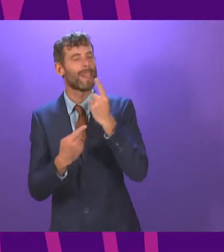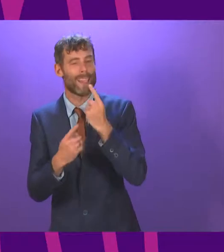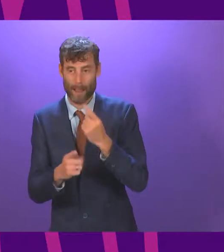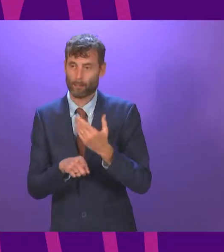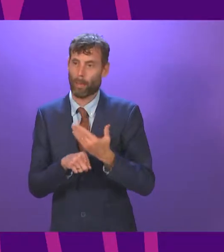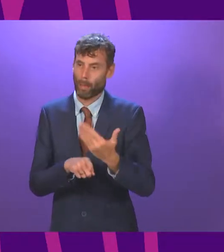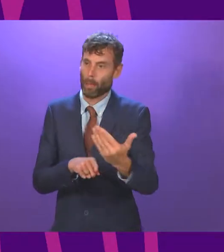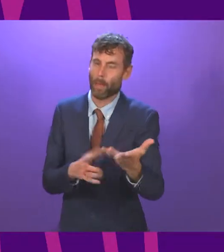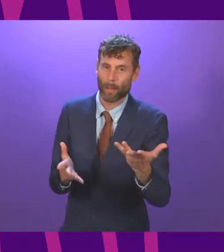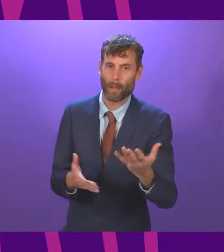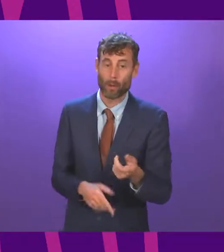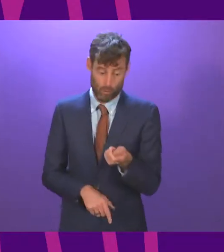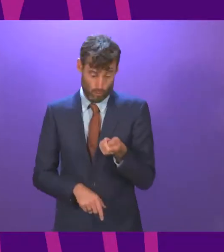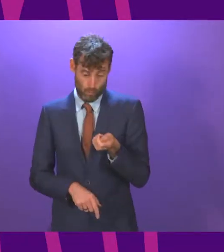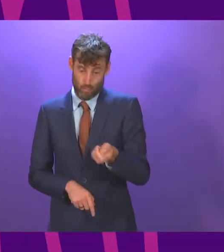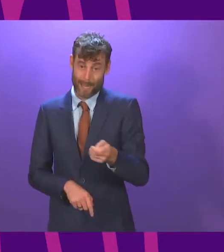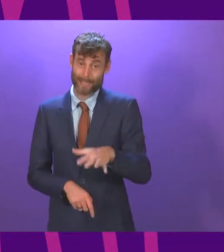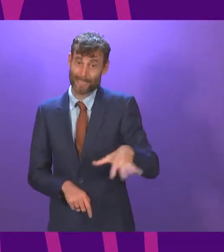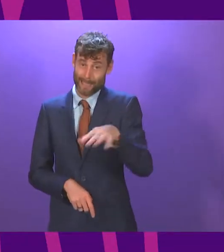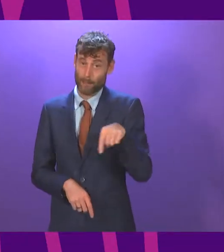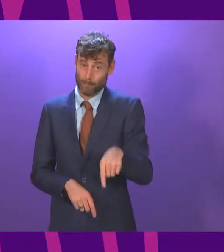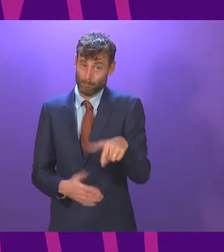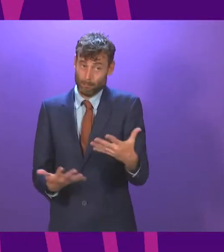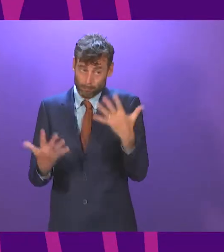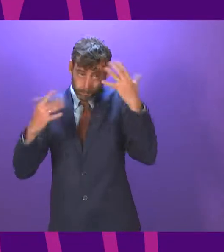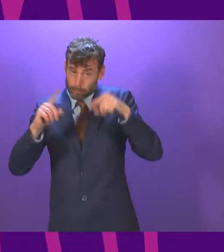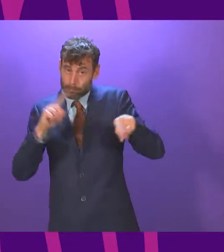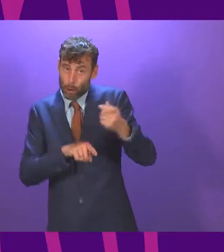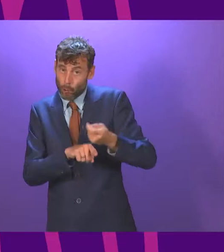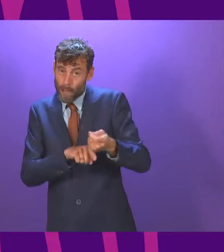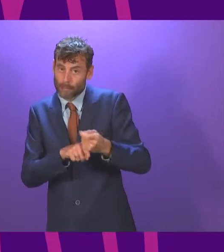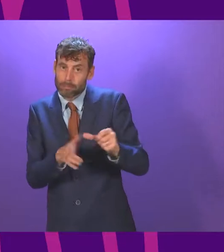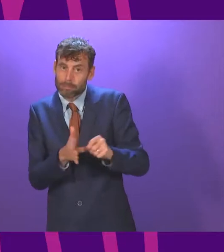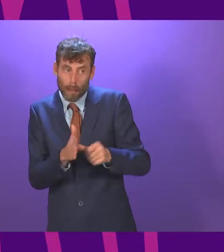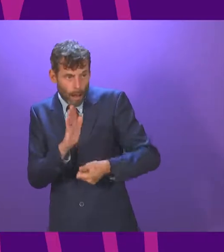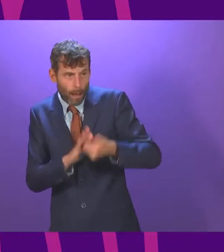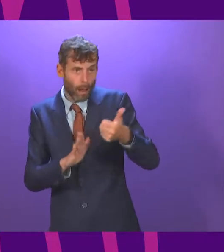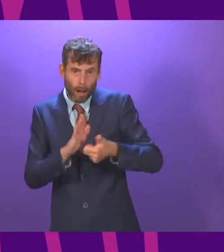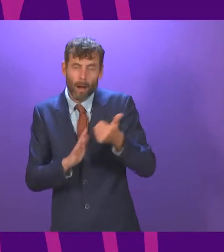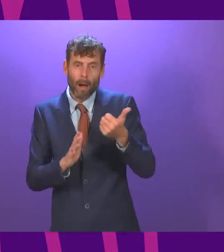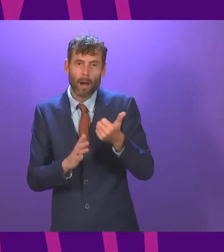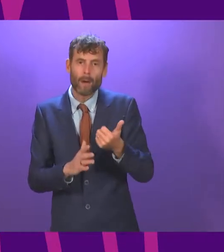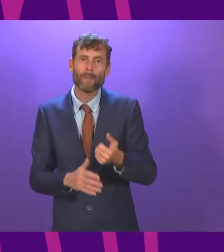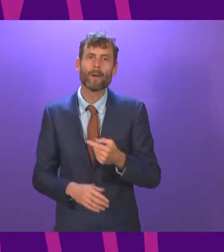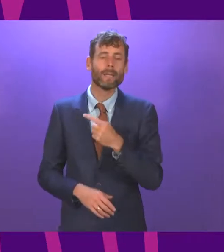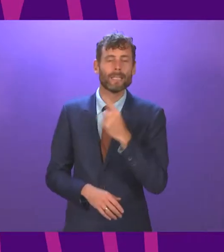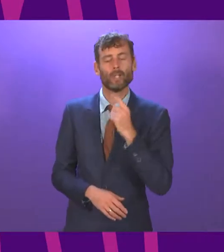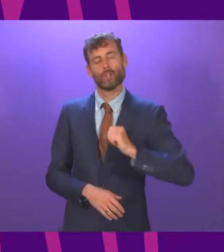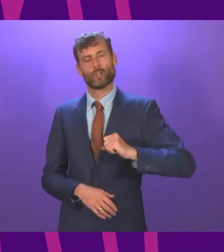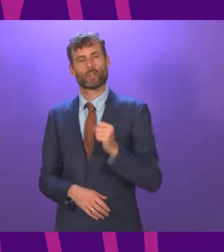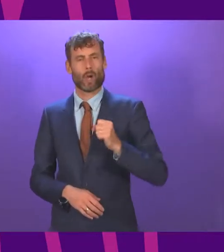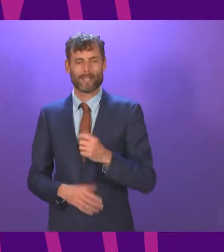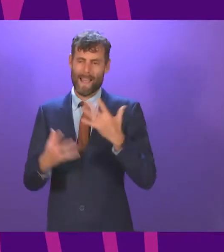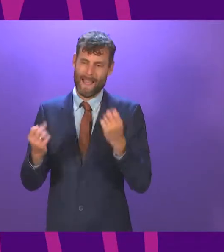sector is one of the key public concerns of our age. We often hear positive rhetoric about Scotland's supposedly